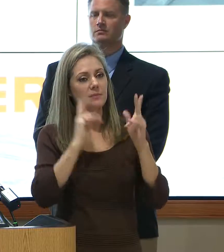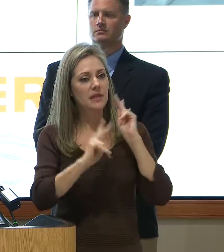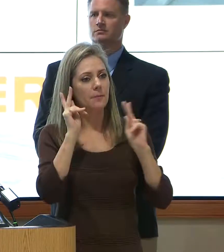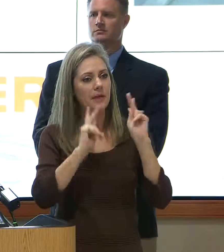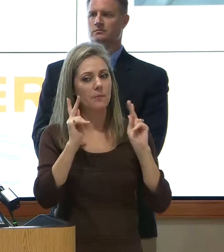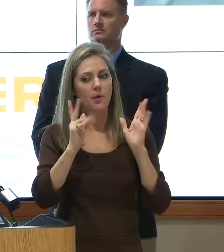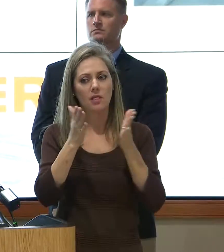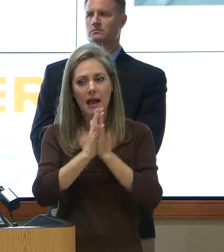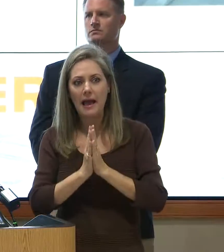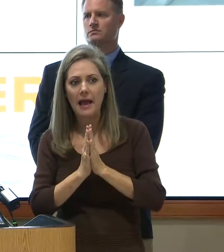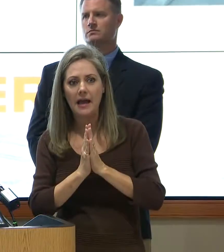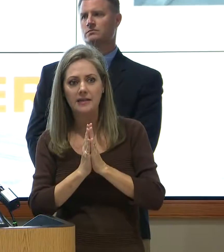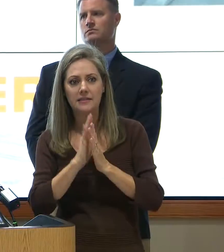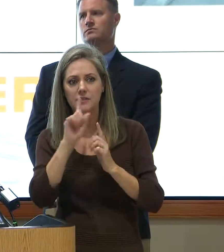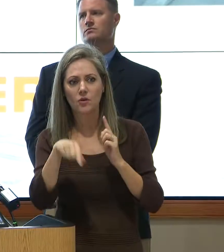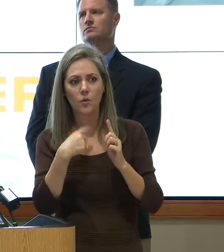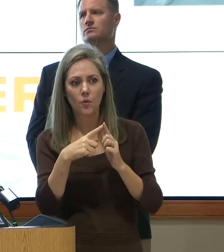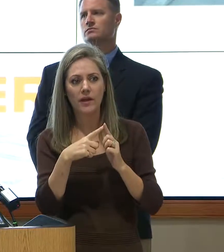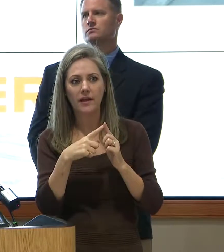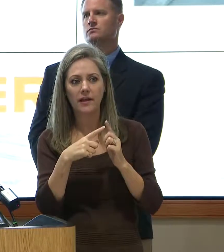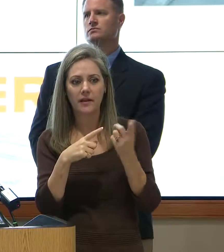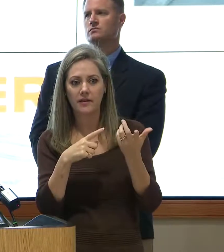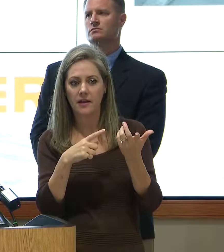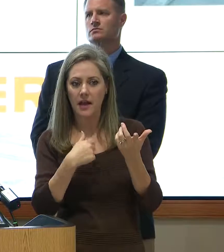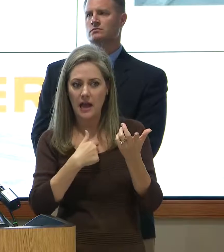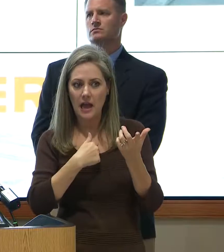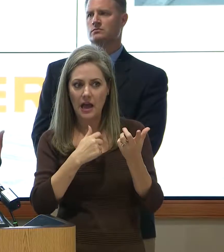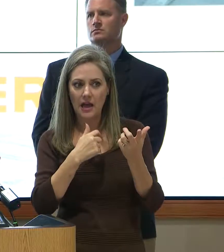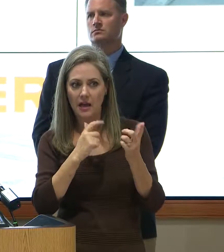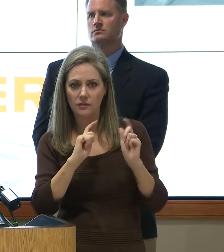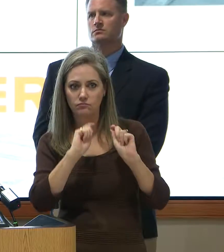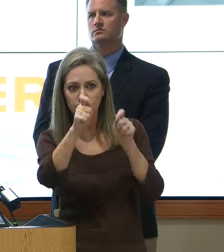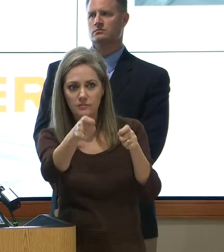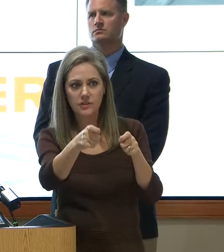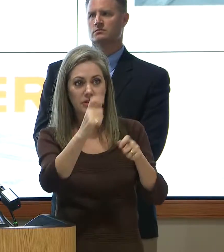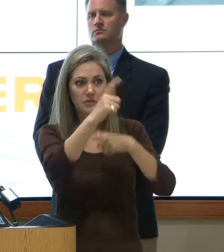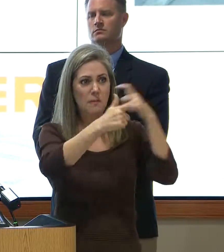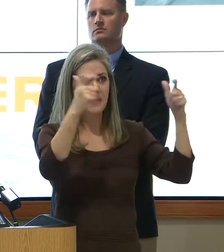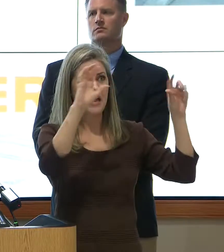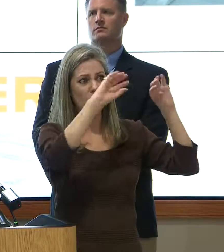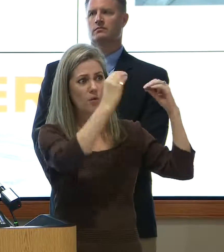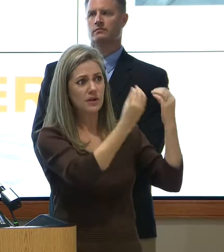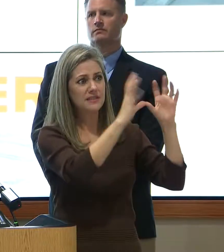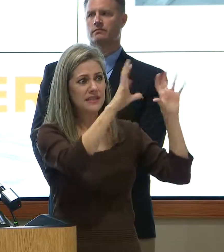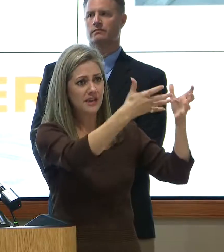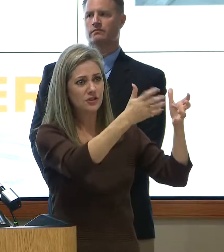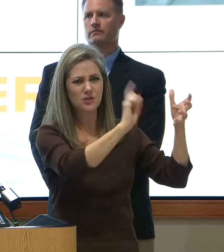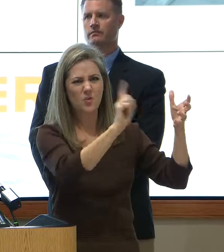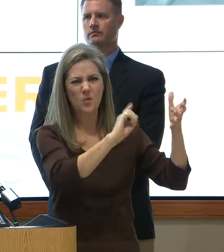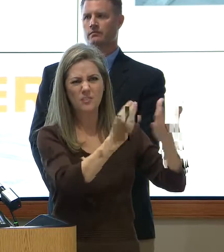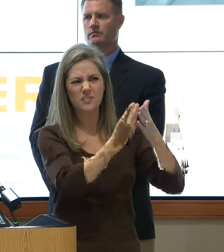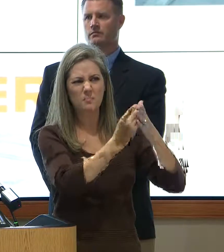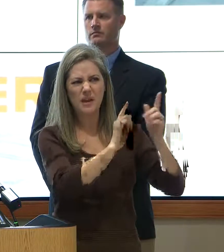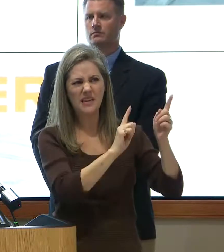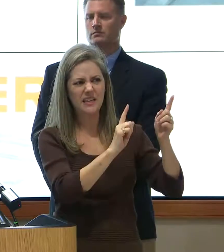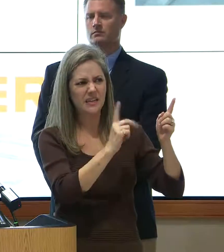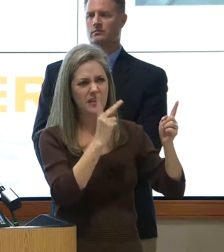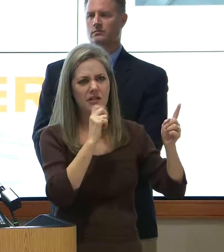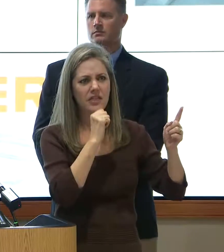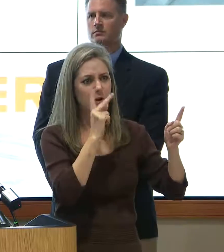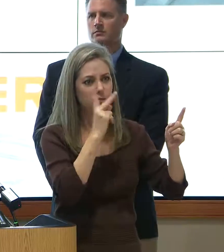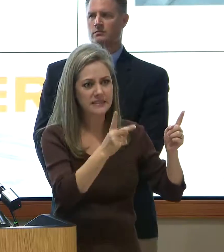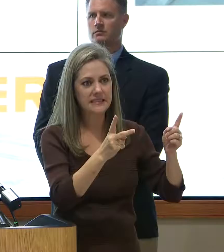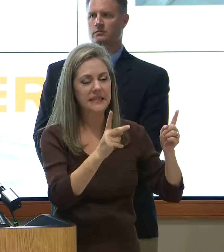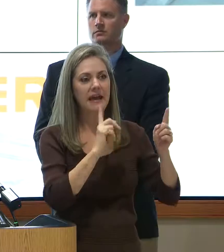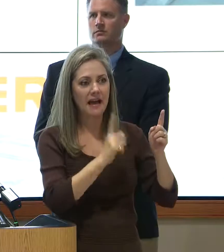people ask when they give donations to big organizations, where does the money go? They don't see it physically given.